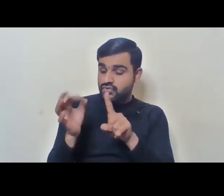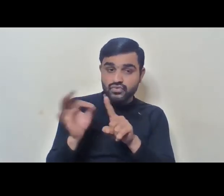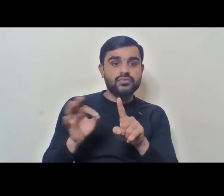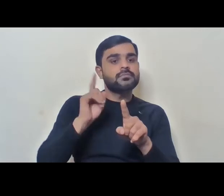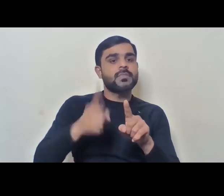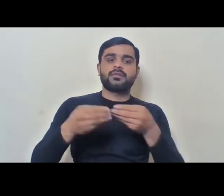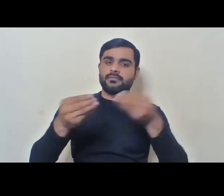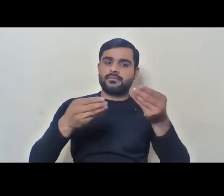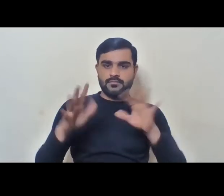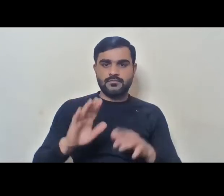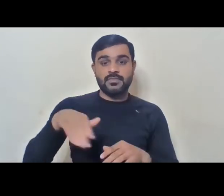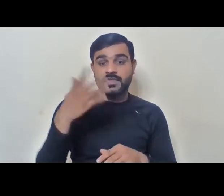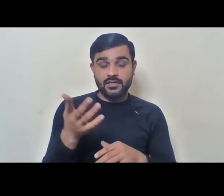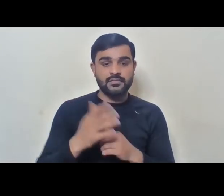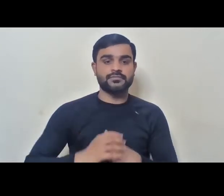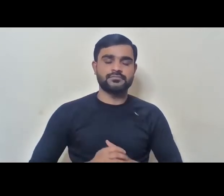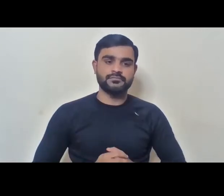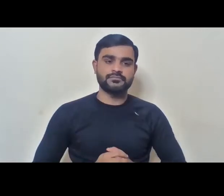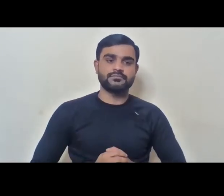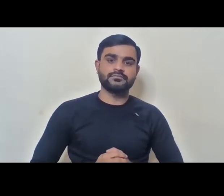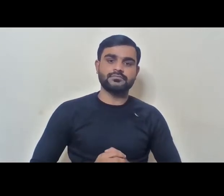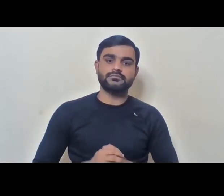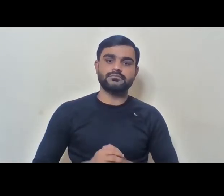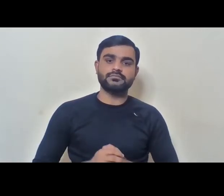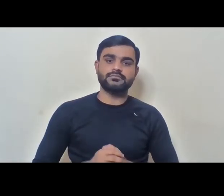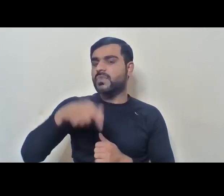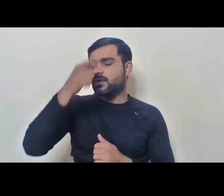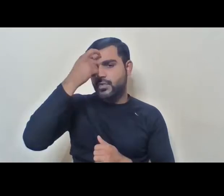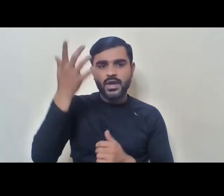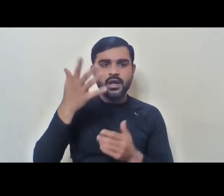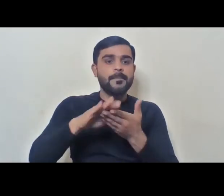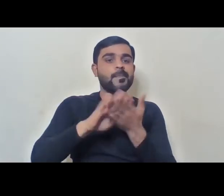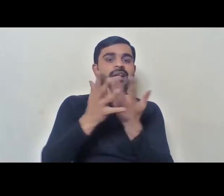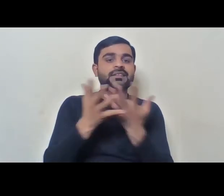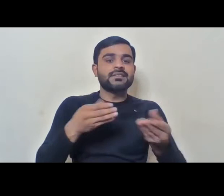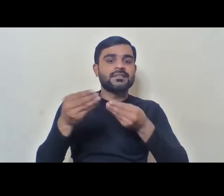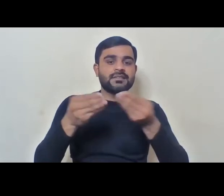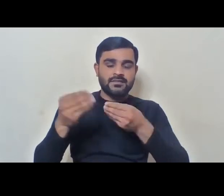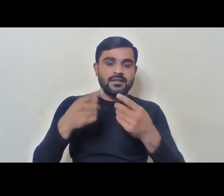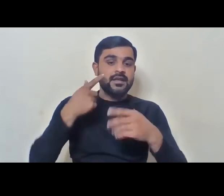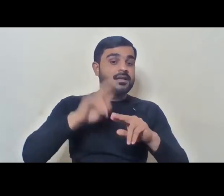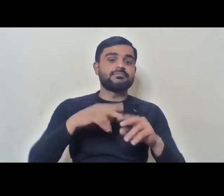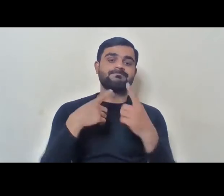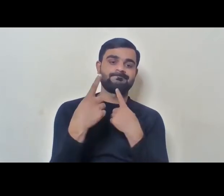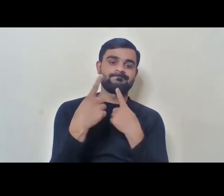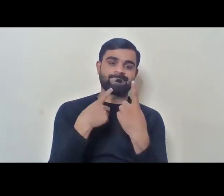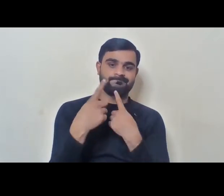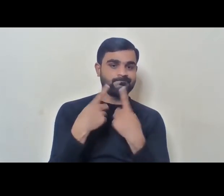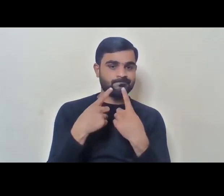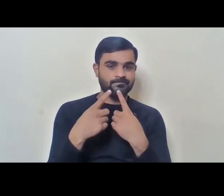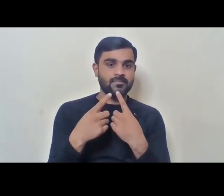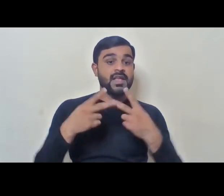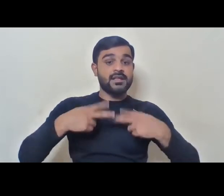And then this brings us to the issue of reasonable accommodation, so when we talk about reasonable accommodation for judge